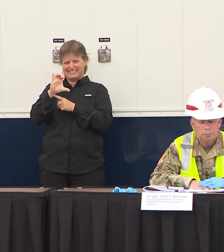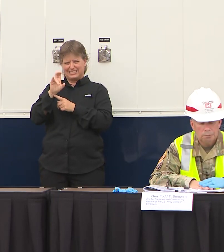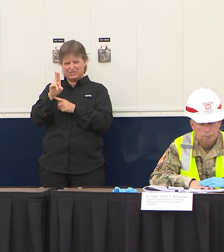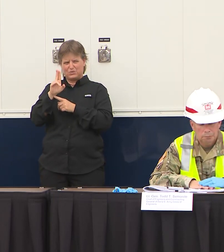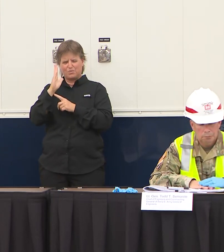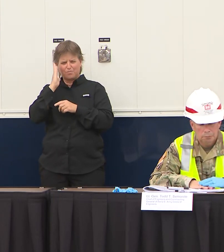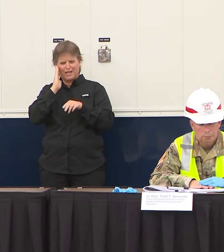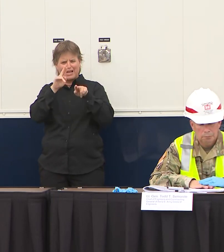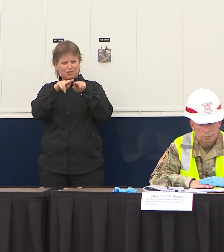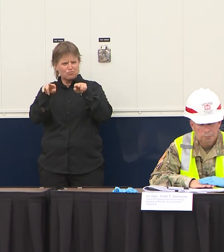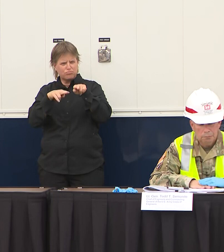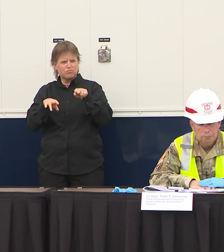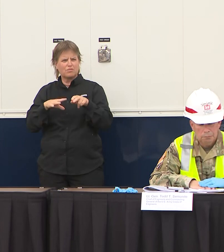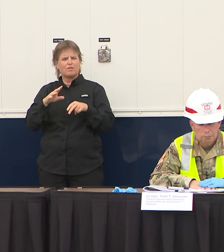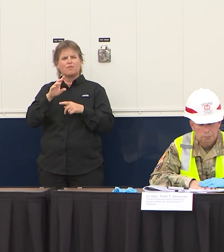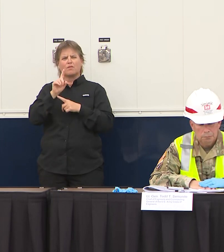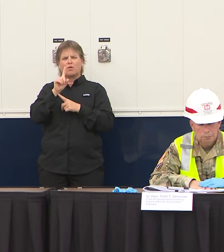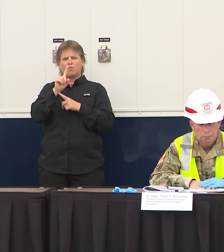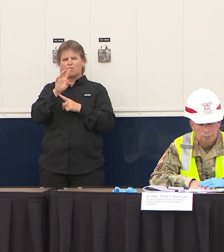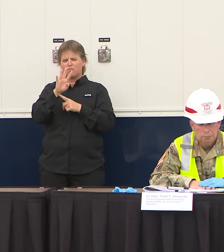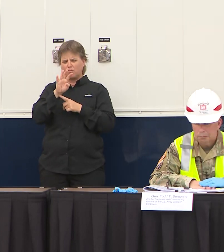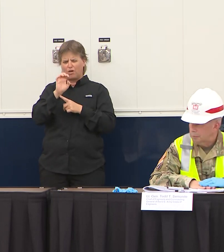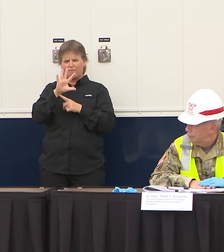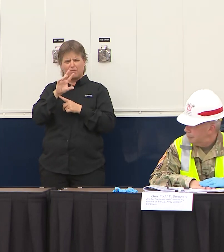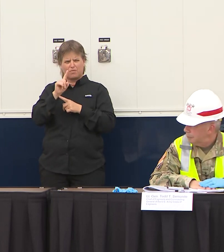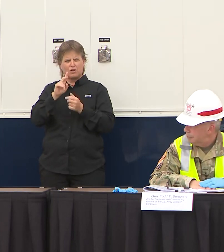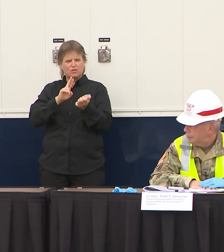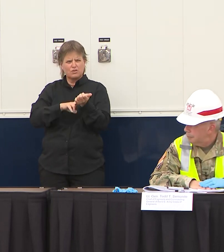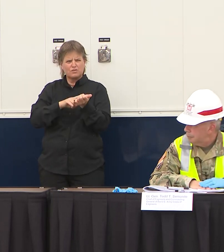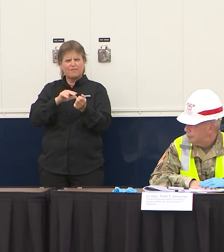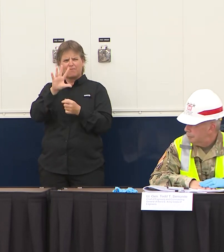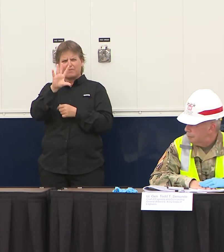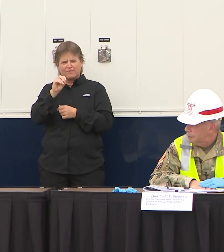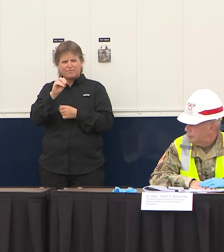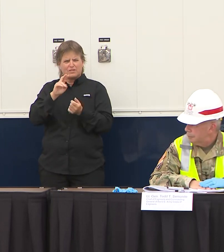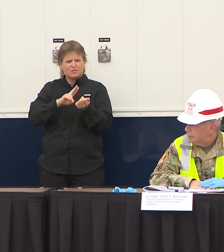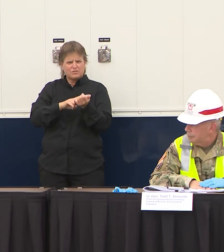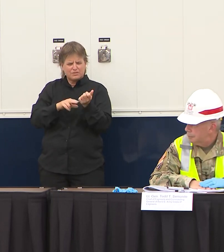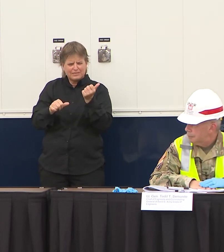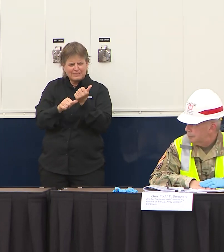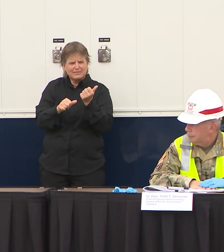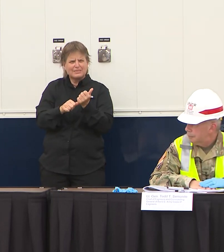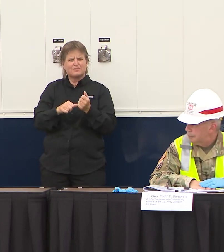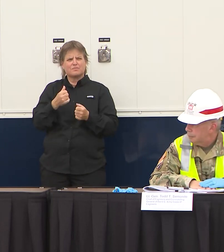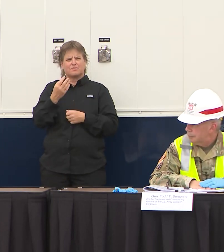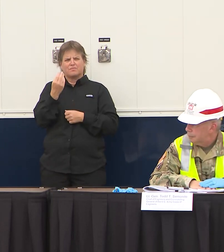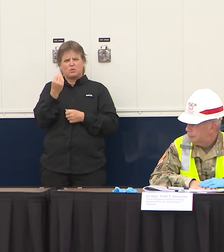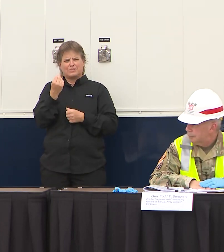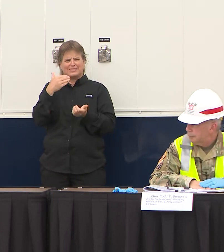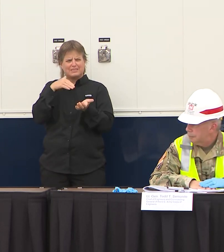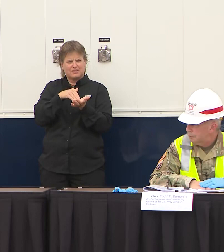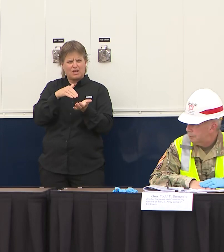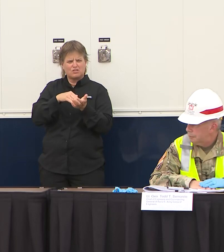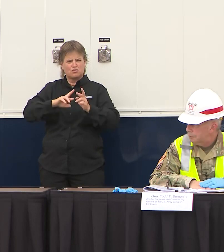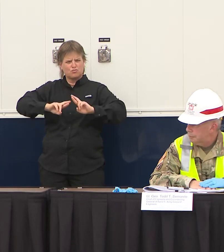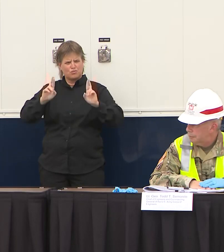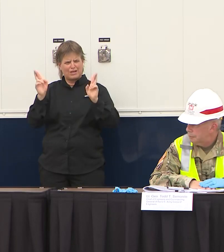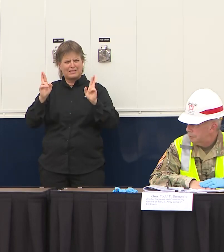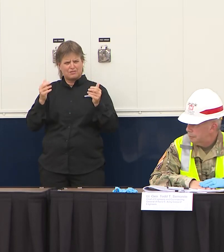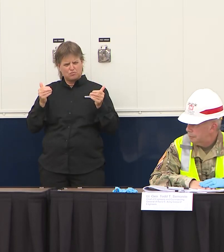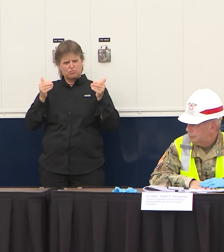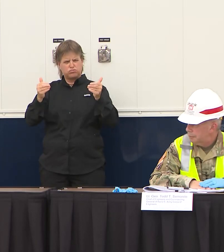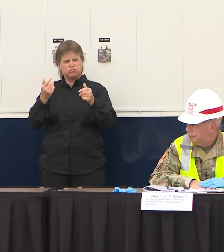15 nurse practitioners and 14 doctors they're under contract they're standing by and they're ready to deploy